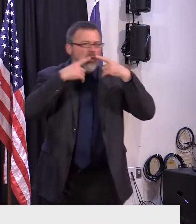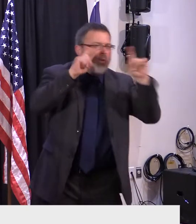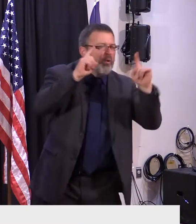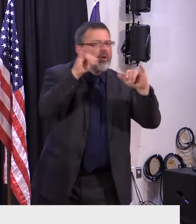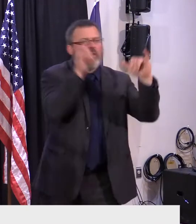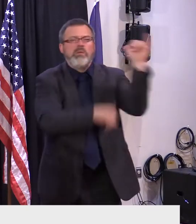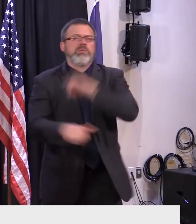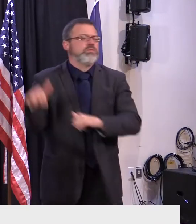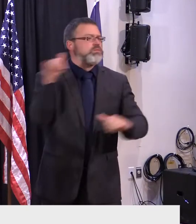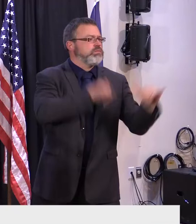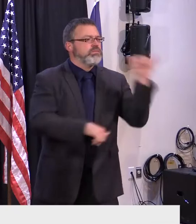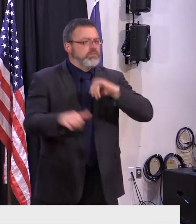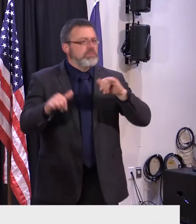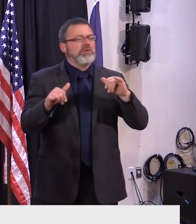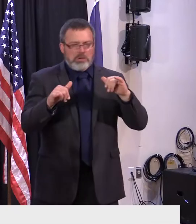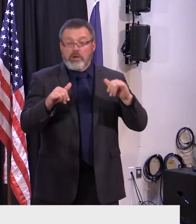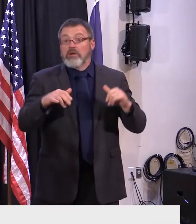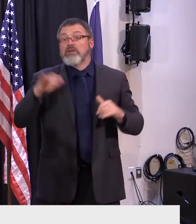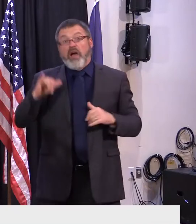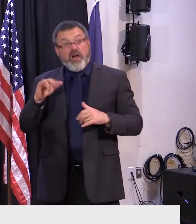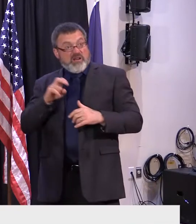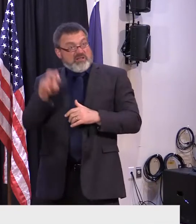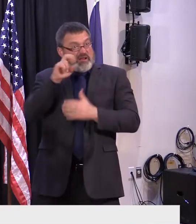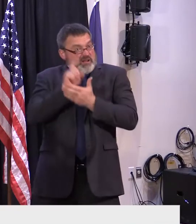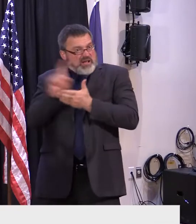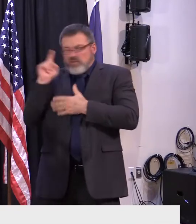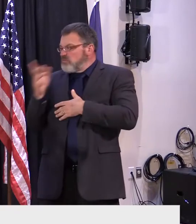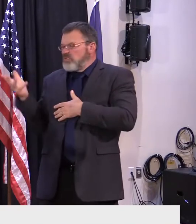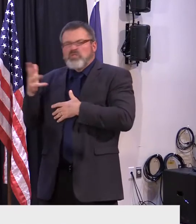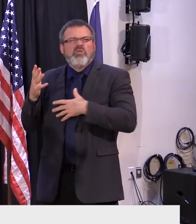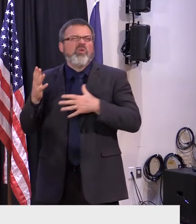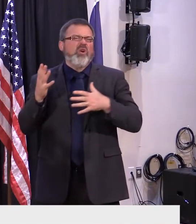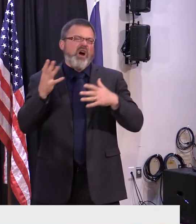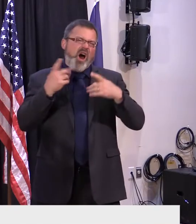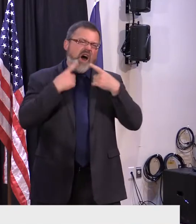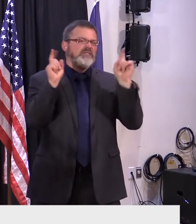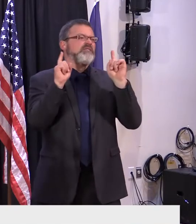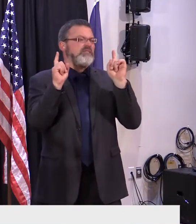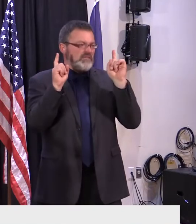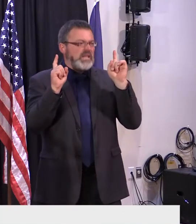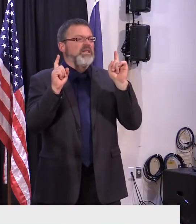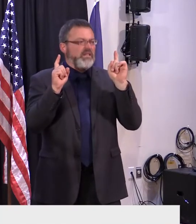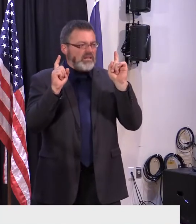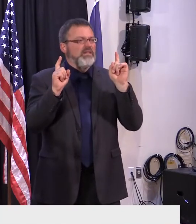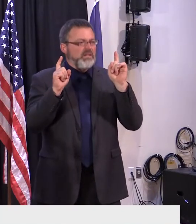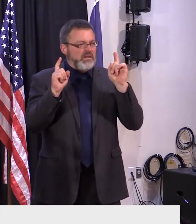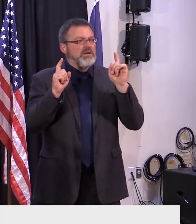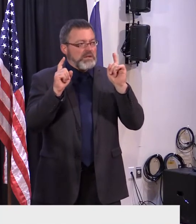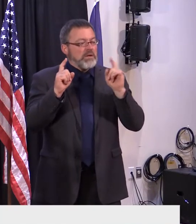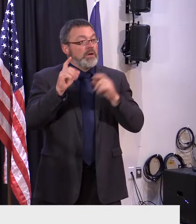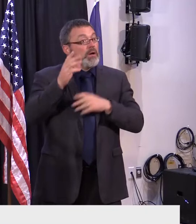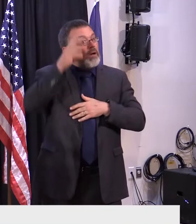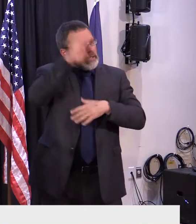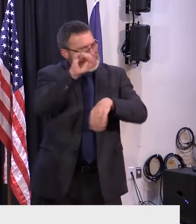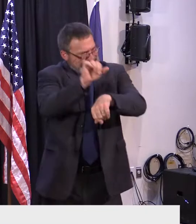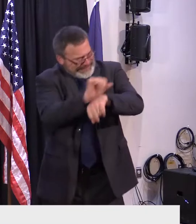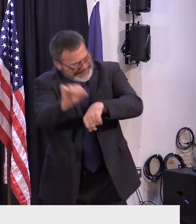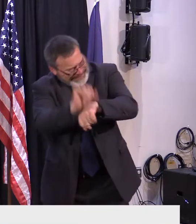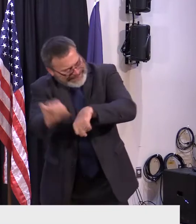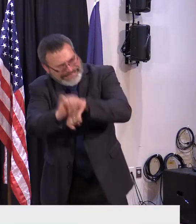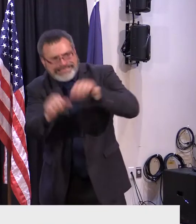We know there is so much work to do, and we feel this was a great opportunity for us to reset our efforts by making ourselves